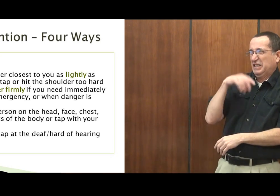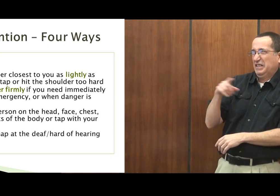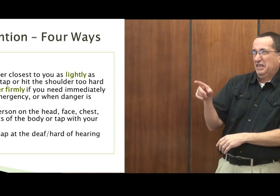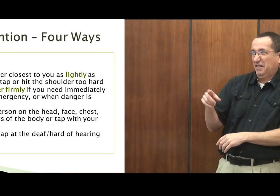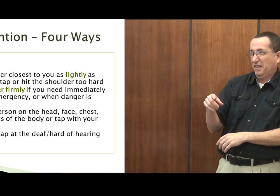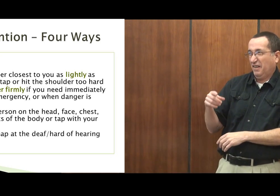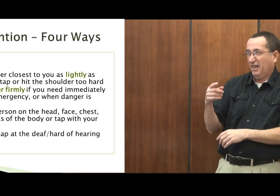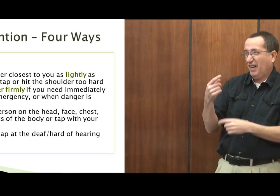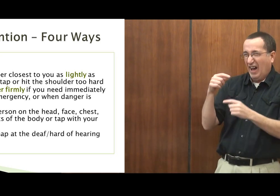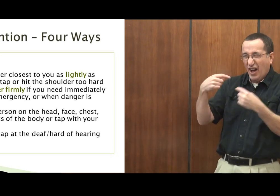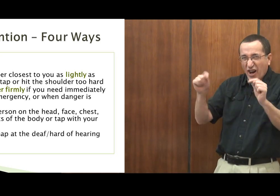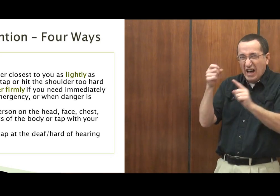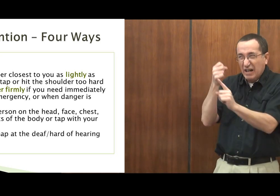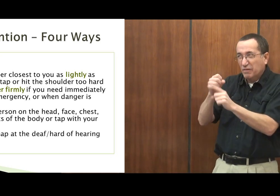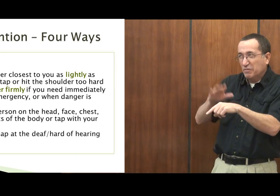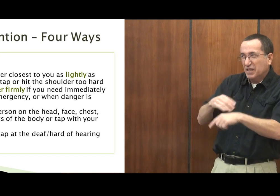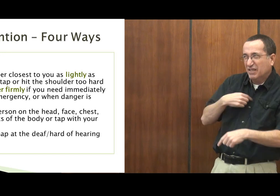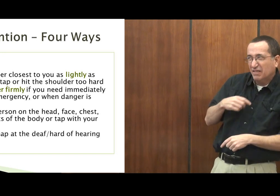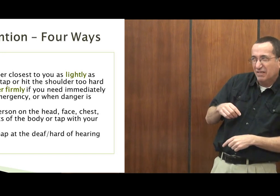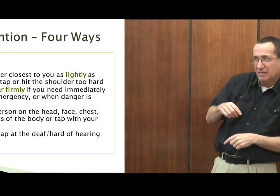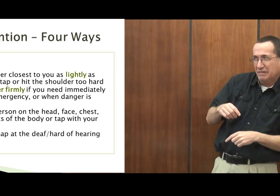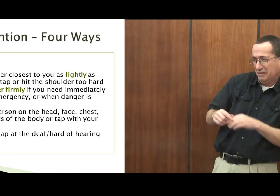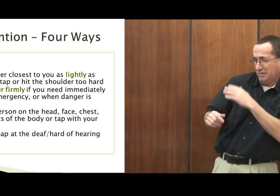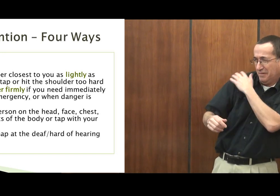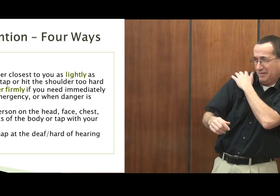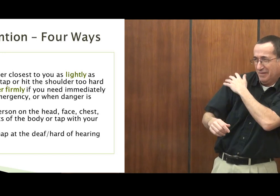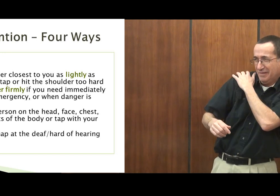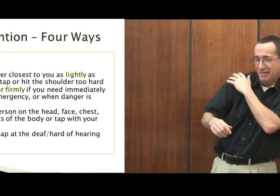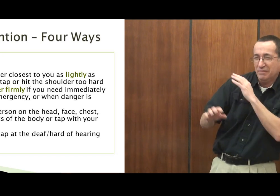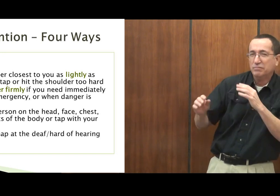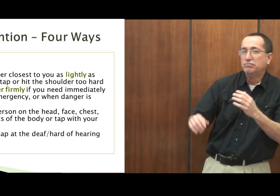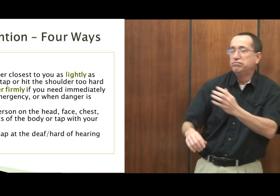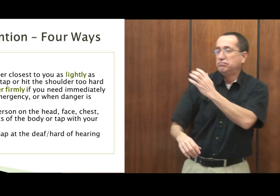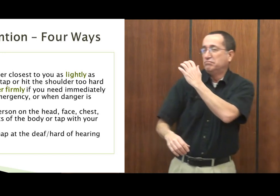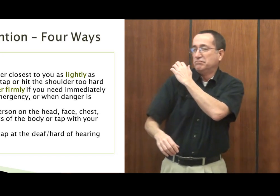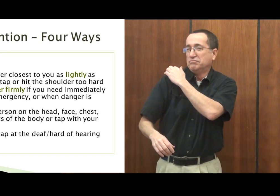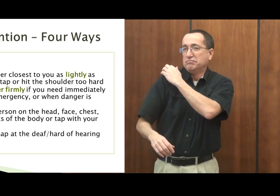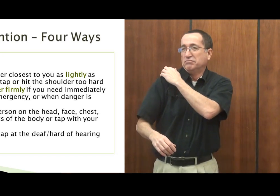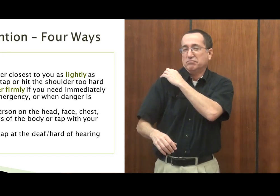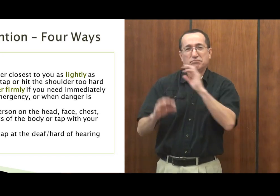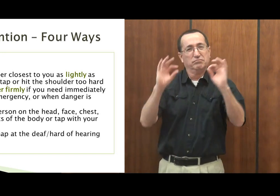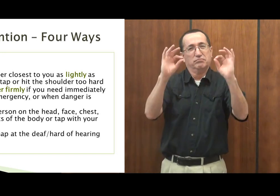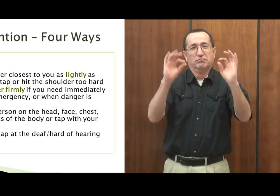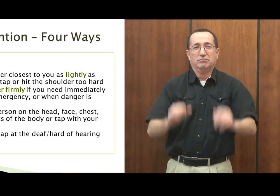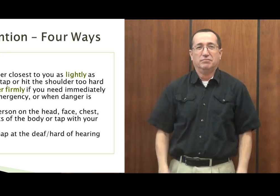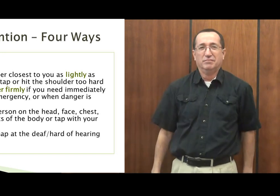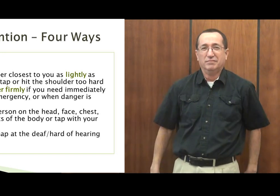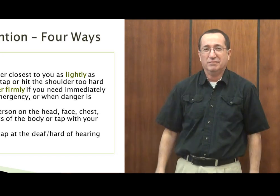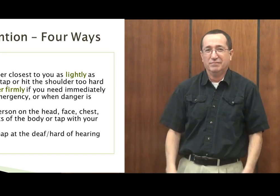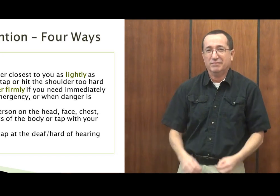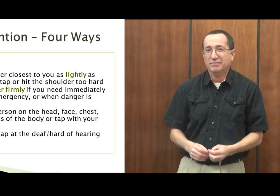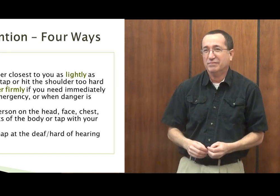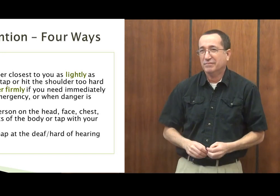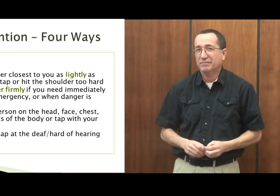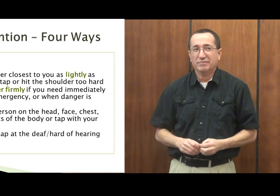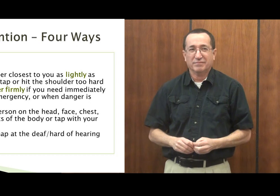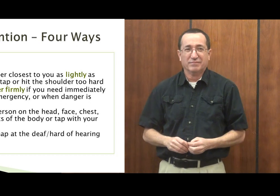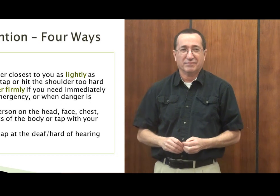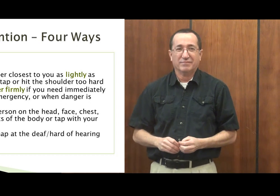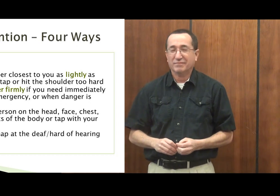light where it gets creepy or anything like that, you know. It's like, are you flirting or what is this? A nice tap would work very well to